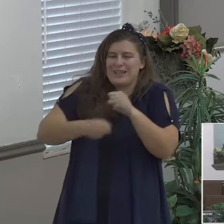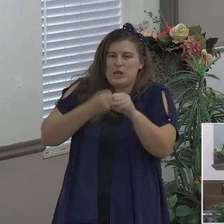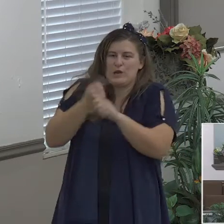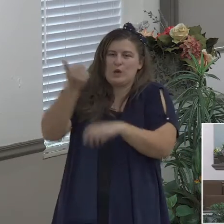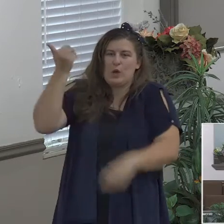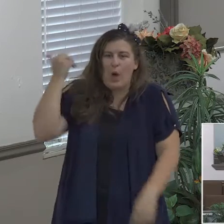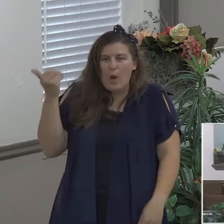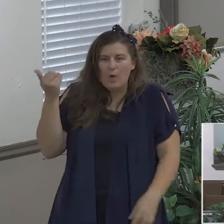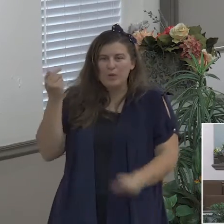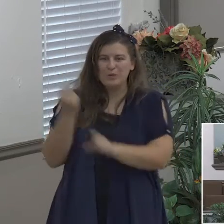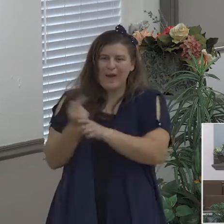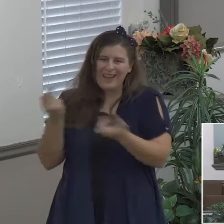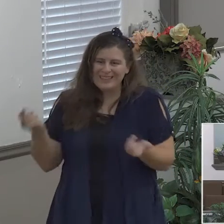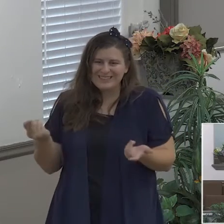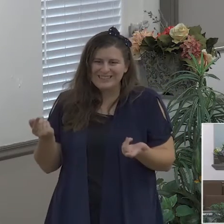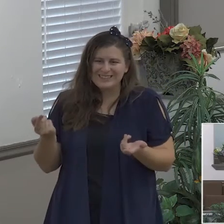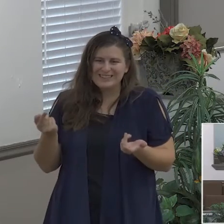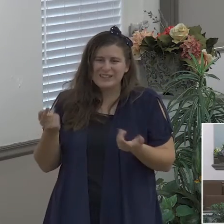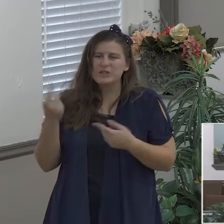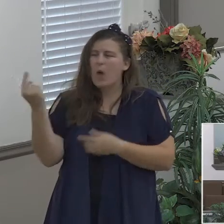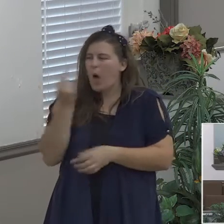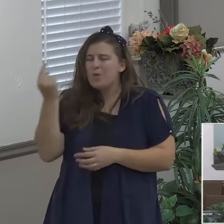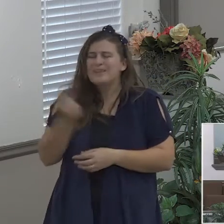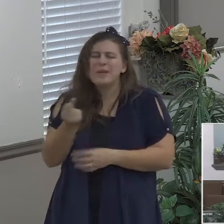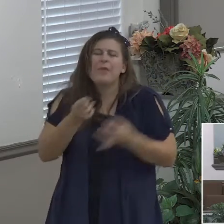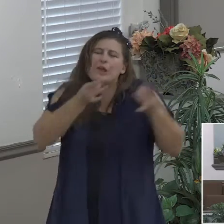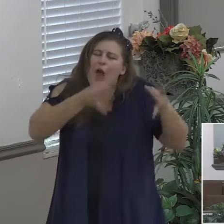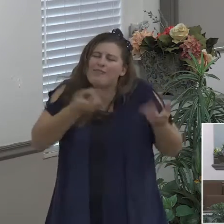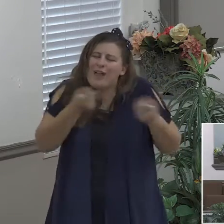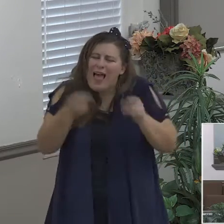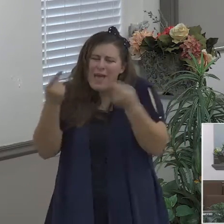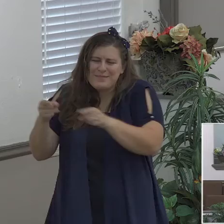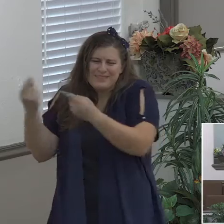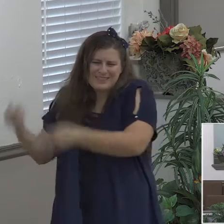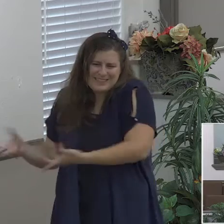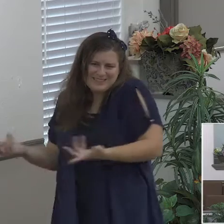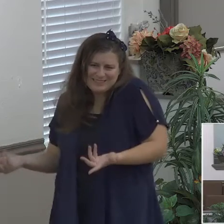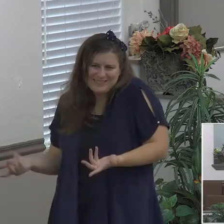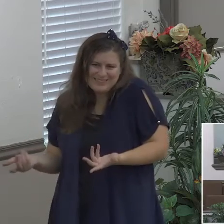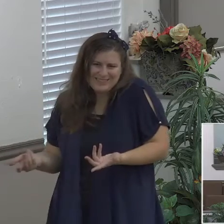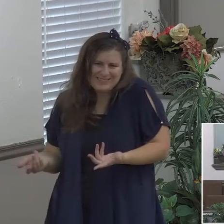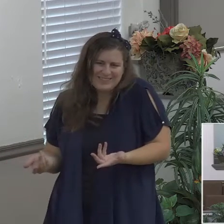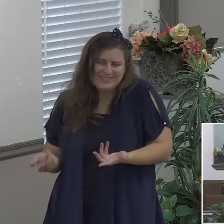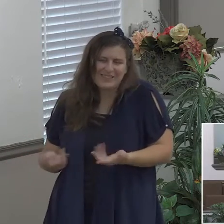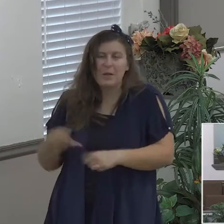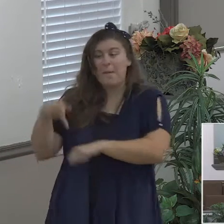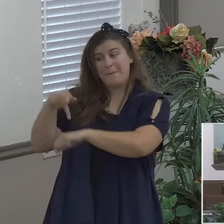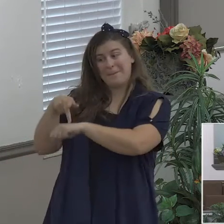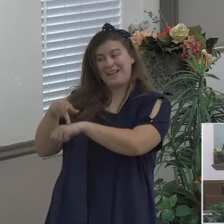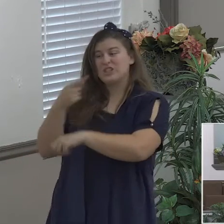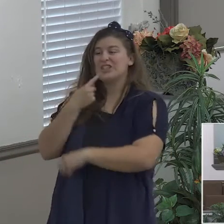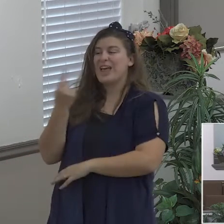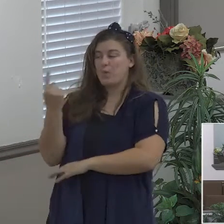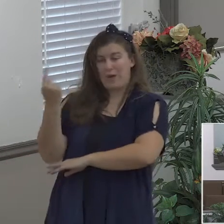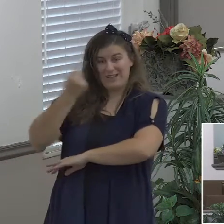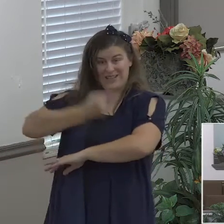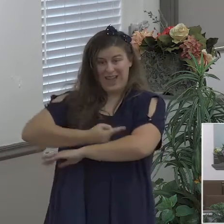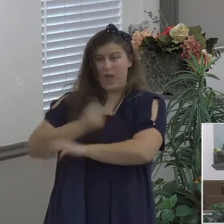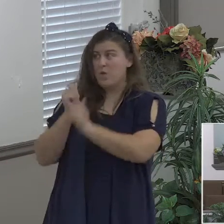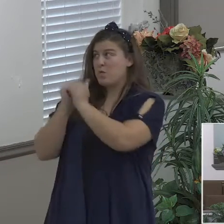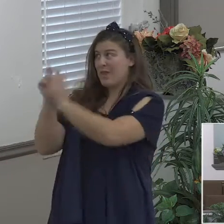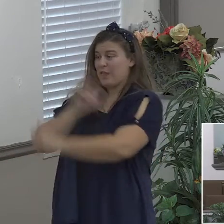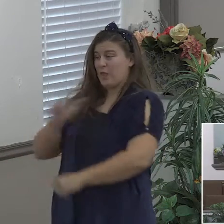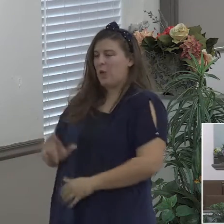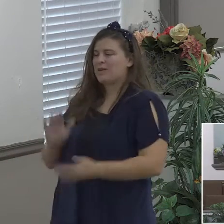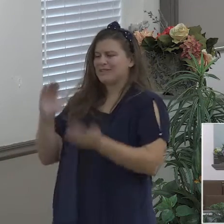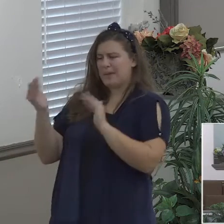days but Peter said a day with the Lord is a thousand years and a thousand years is a day so if that were